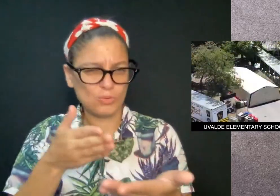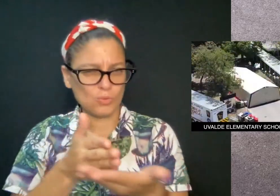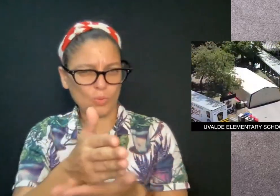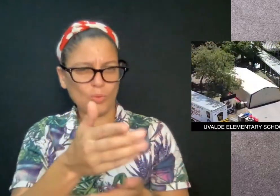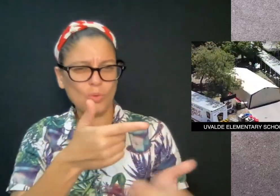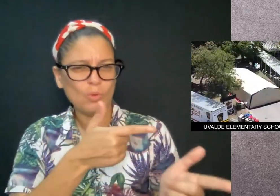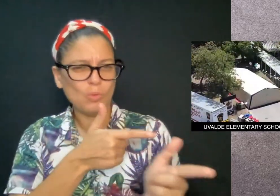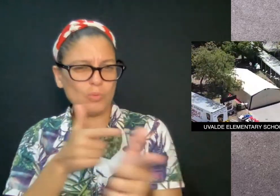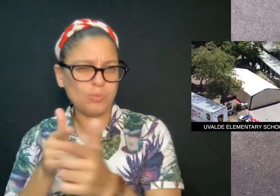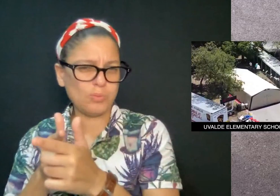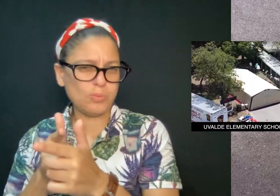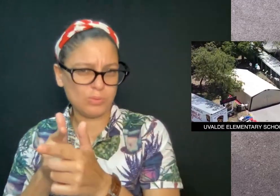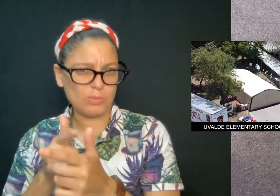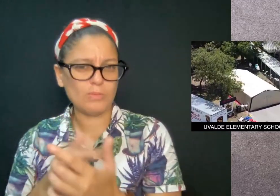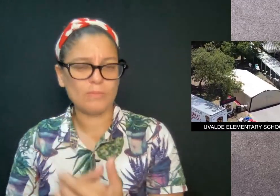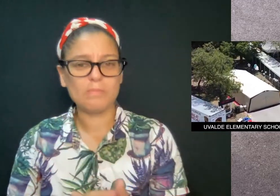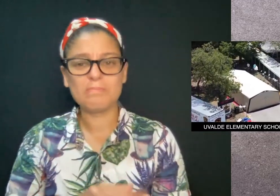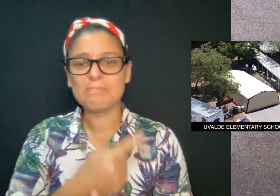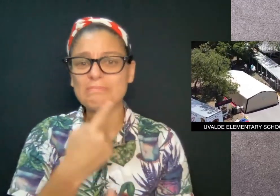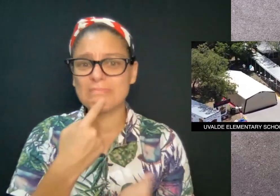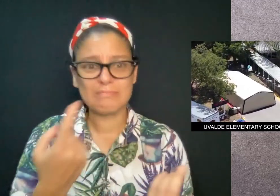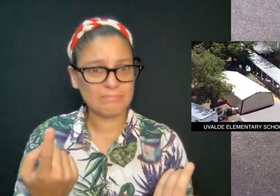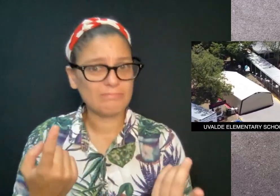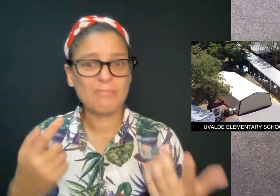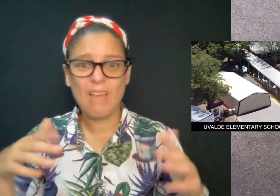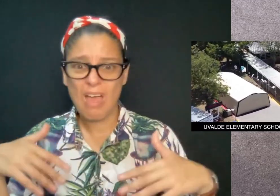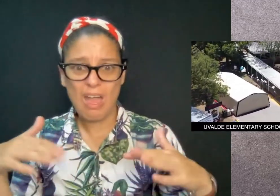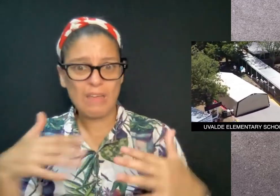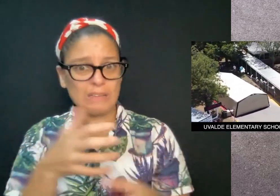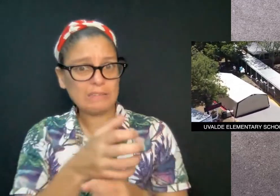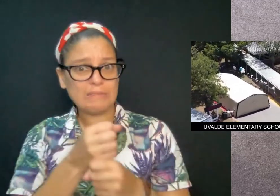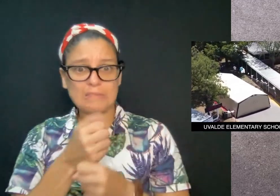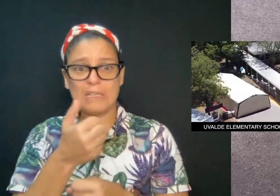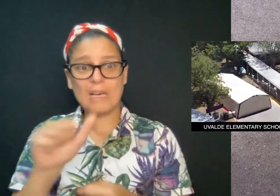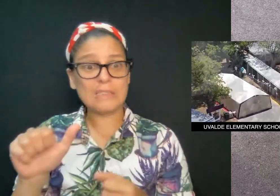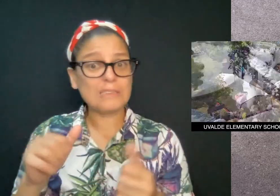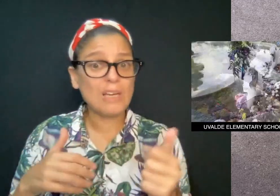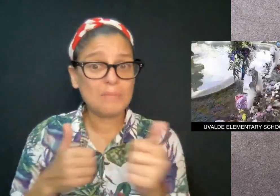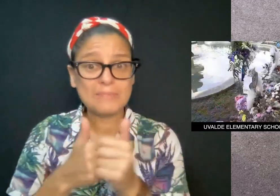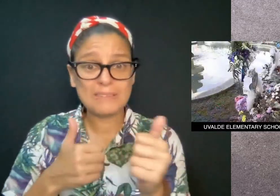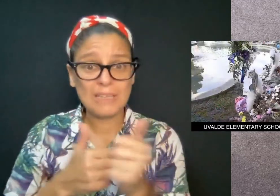The mayor also criticized those leading the investigation into the massacre.